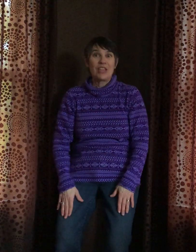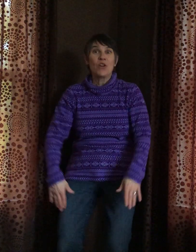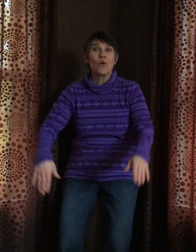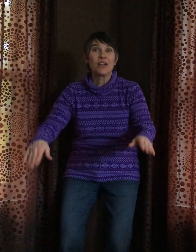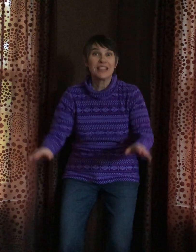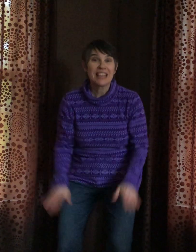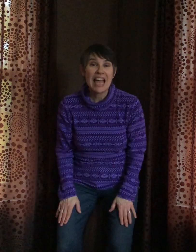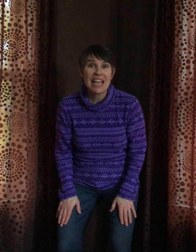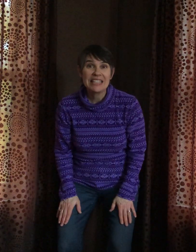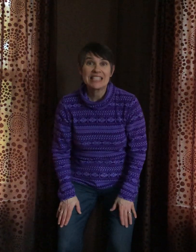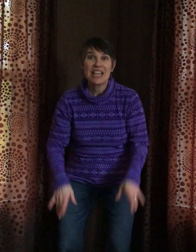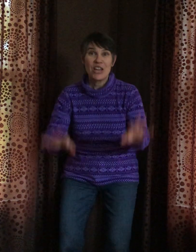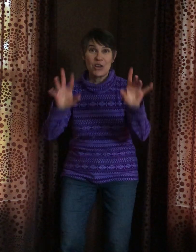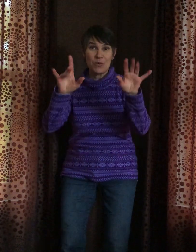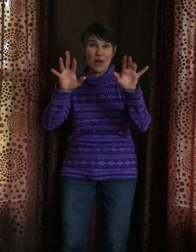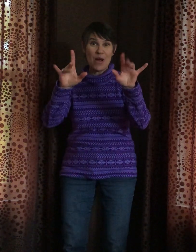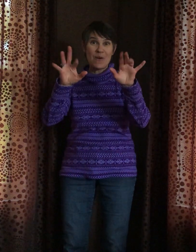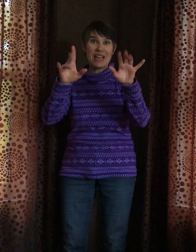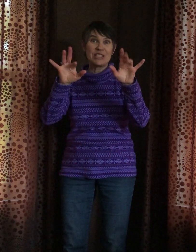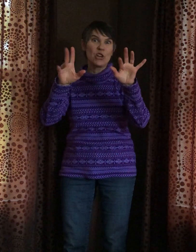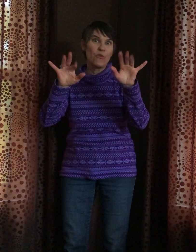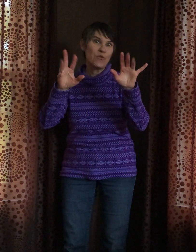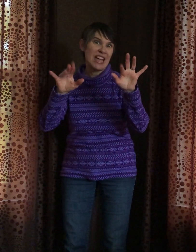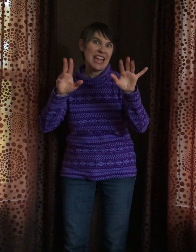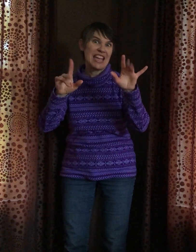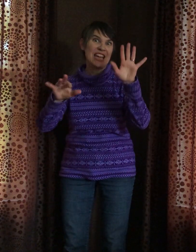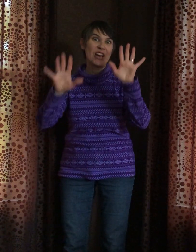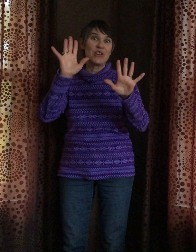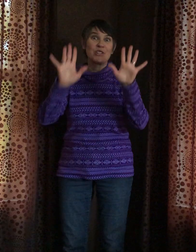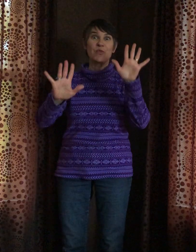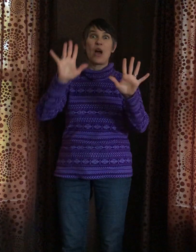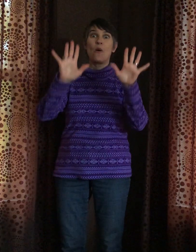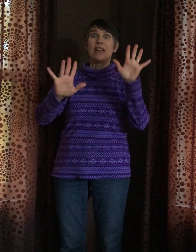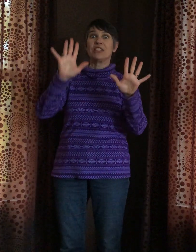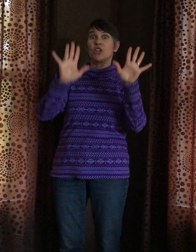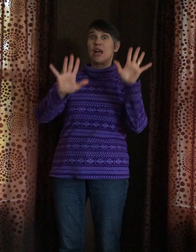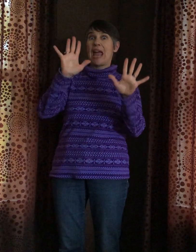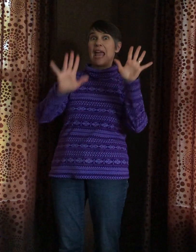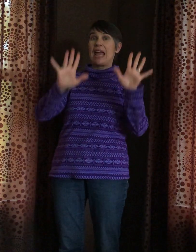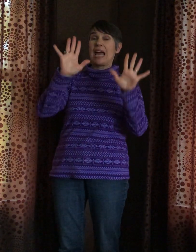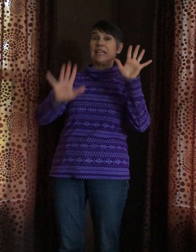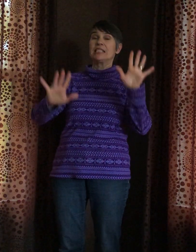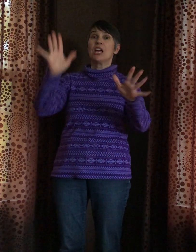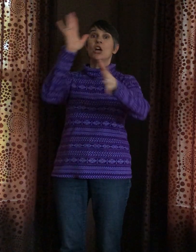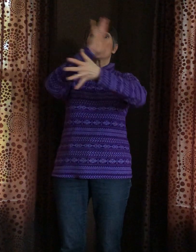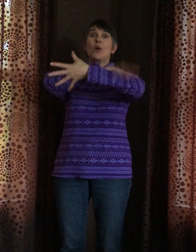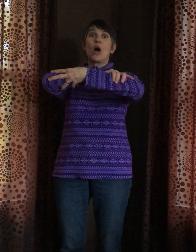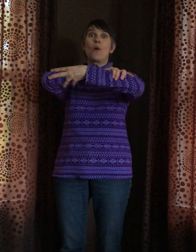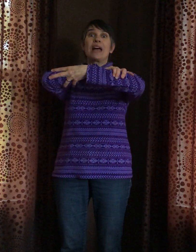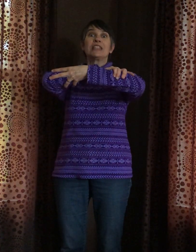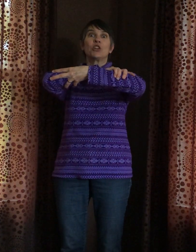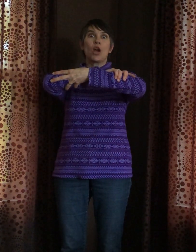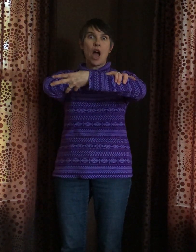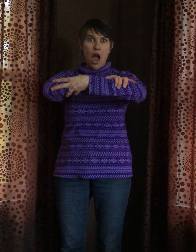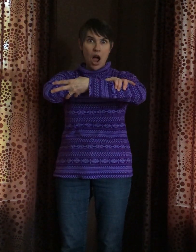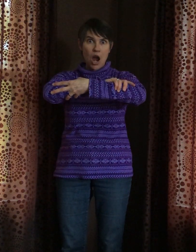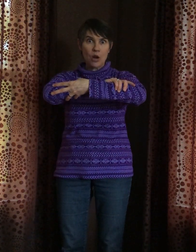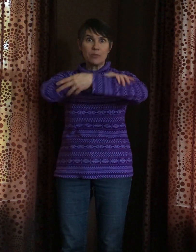Your legs grow as your fingers grow as your hands grow as your arms